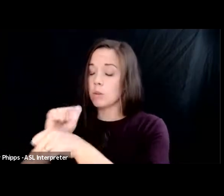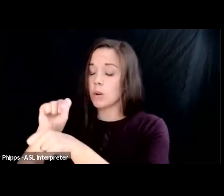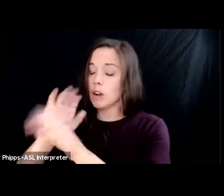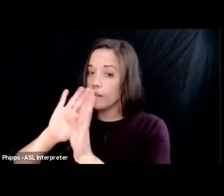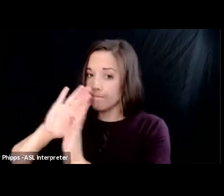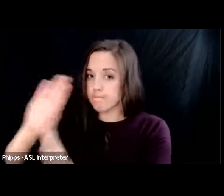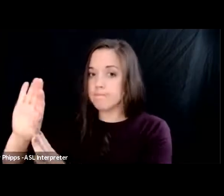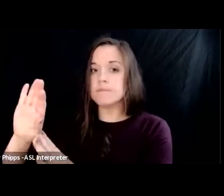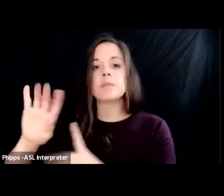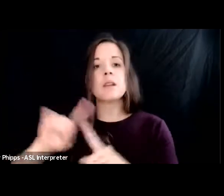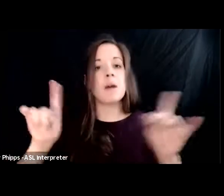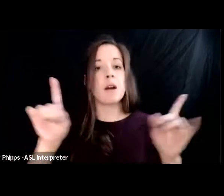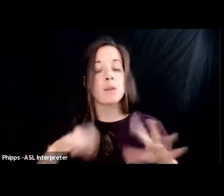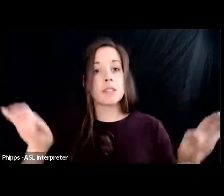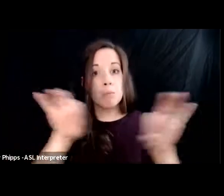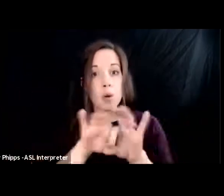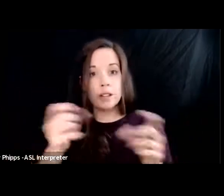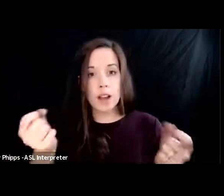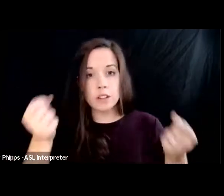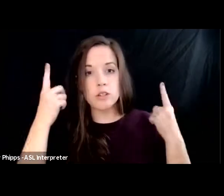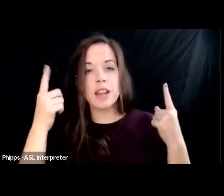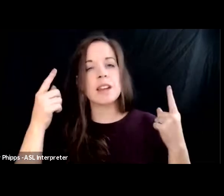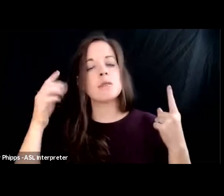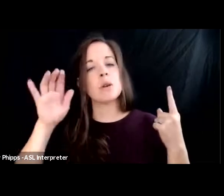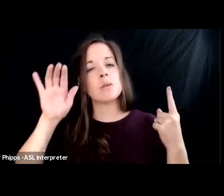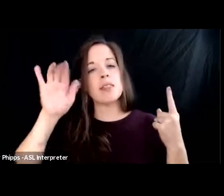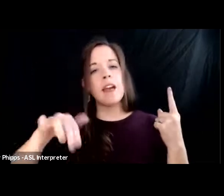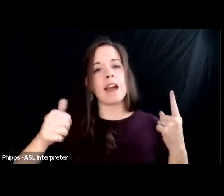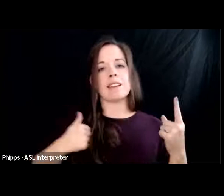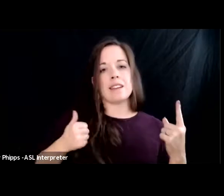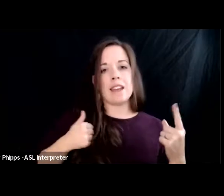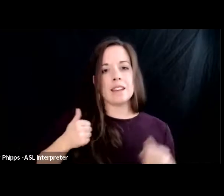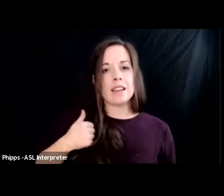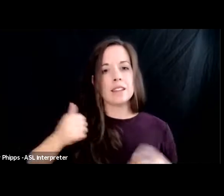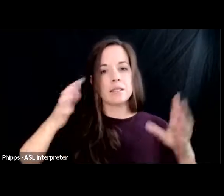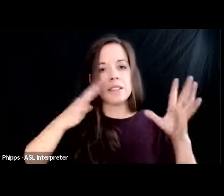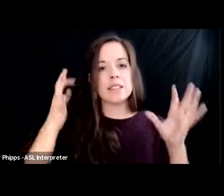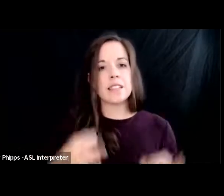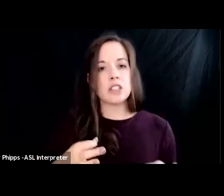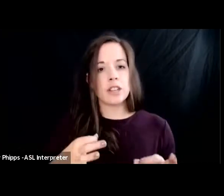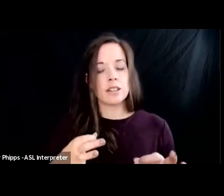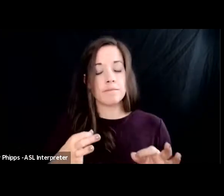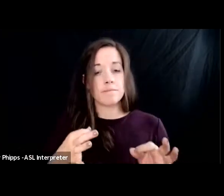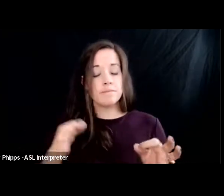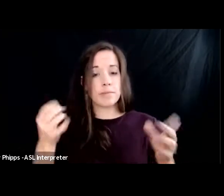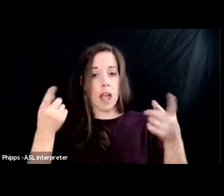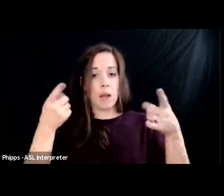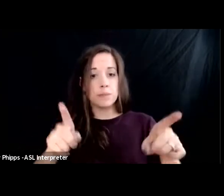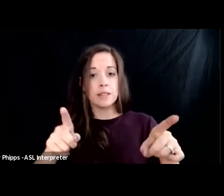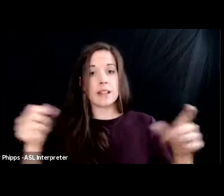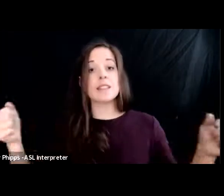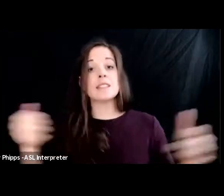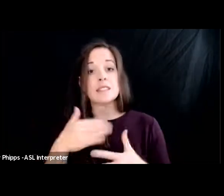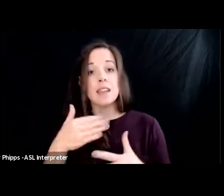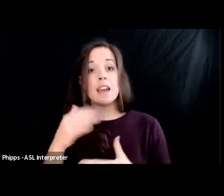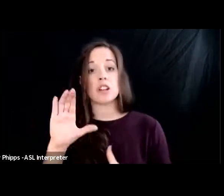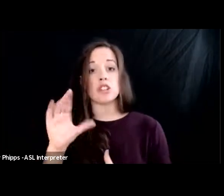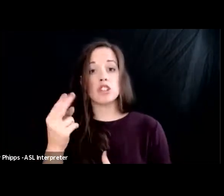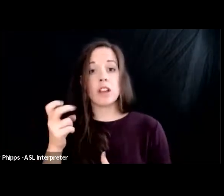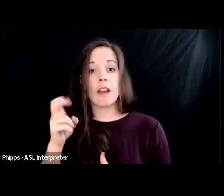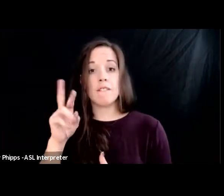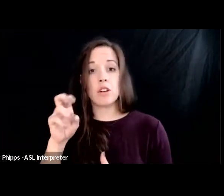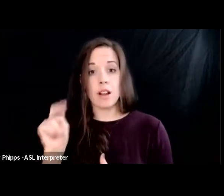understand is that when this canadian decision came down it very much scared chevron because